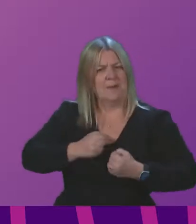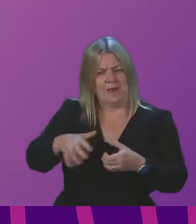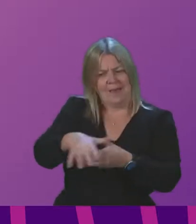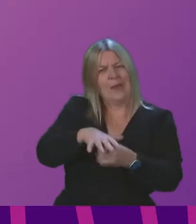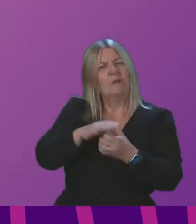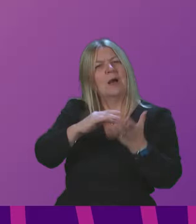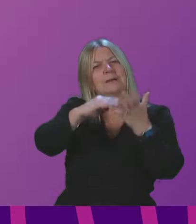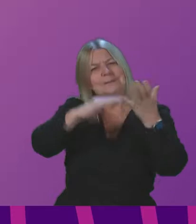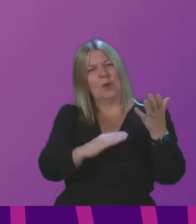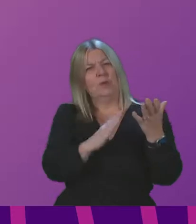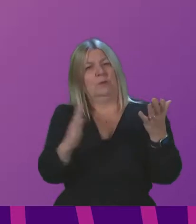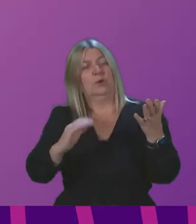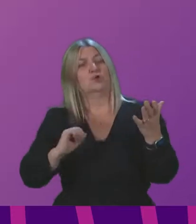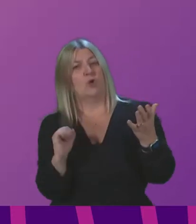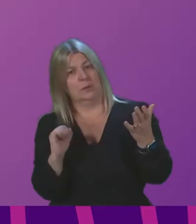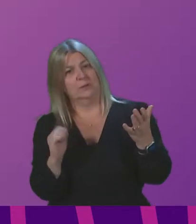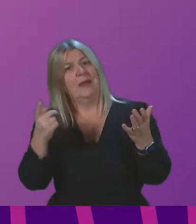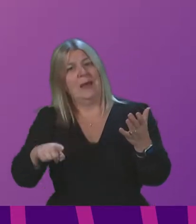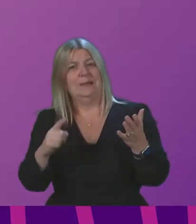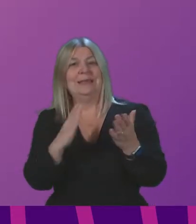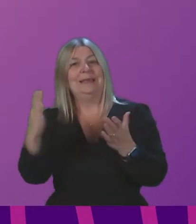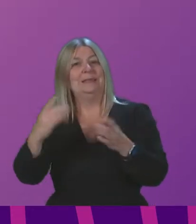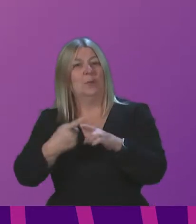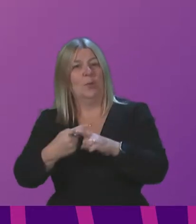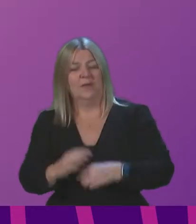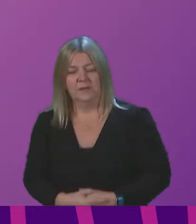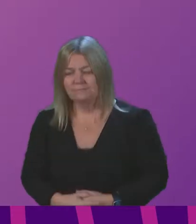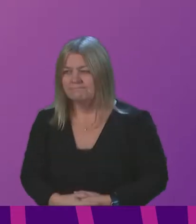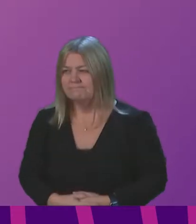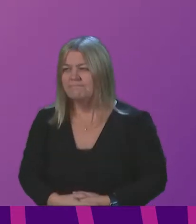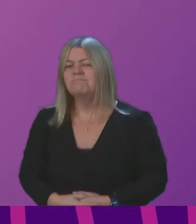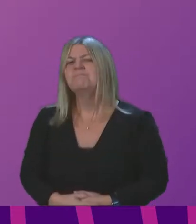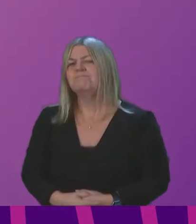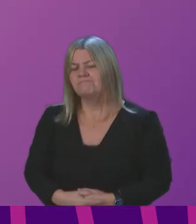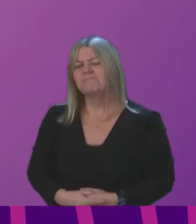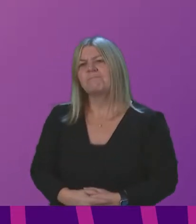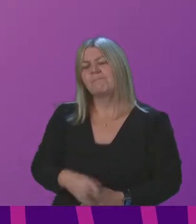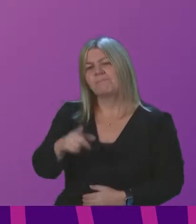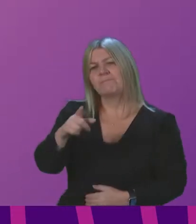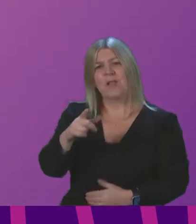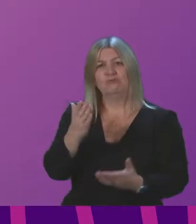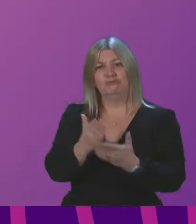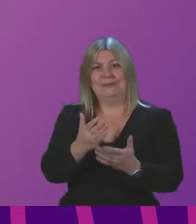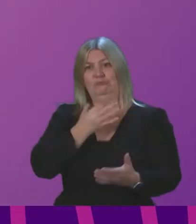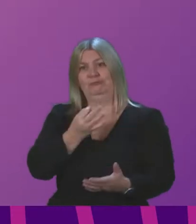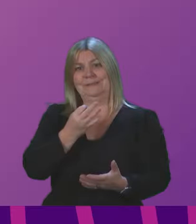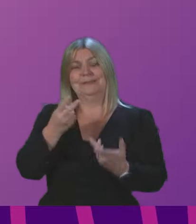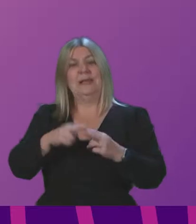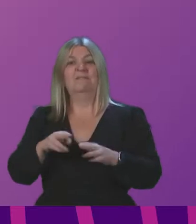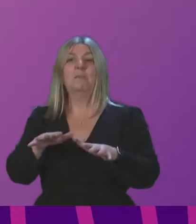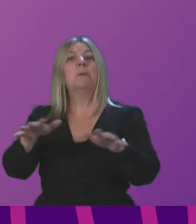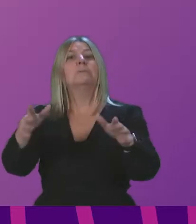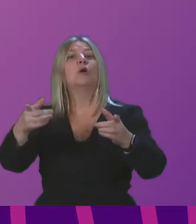Scotland and both in East Lothian. Both show the risks and the damage that can be done when public authorities act with little or no